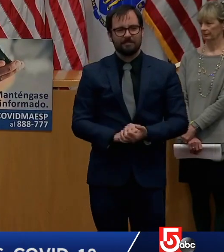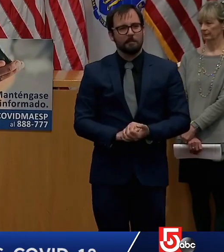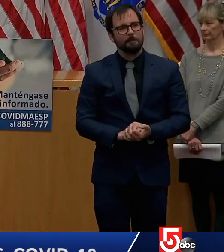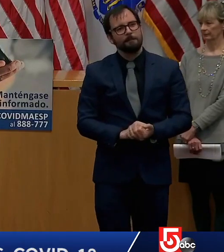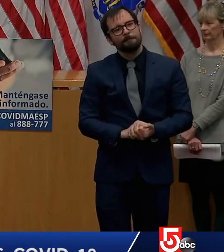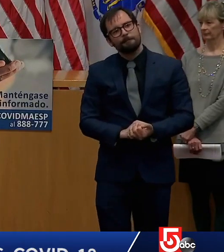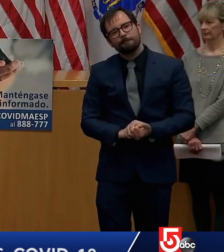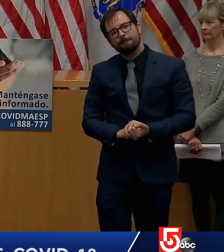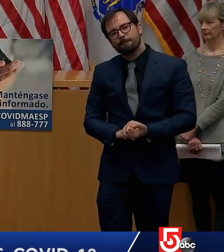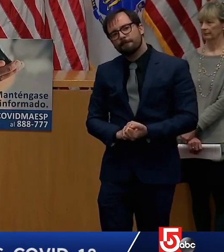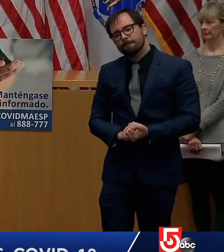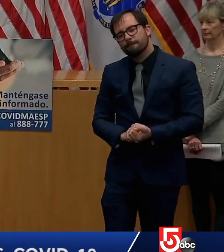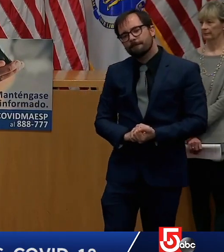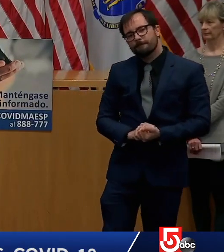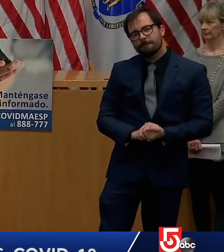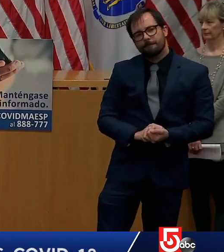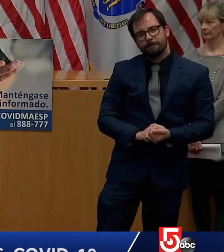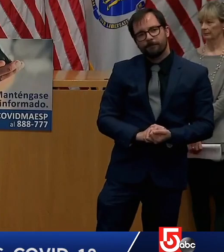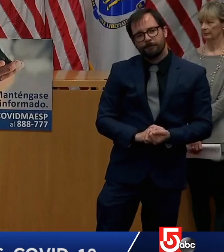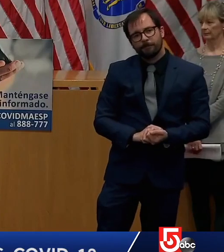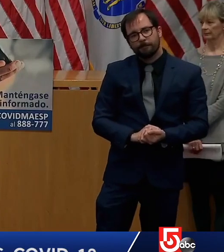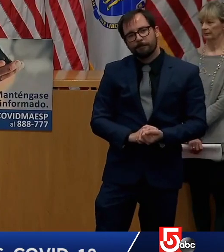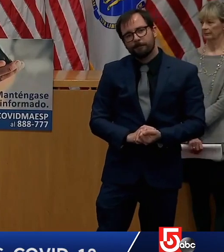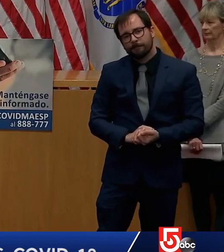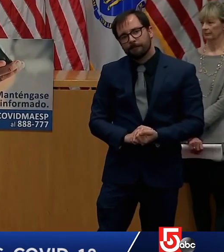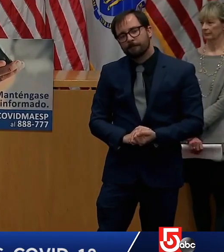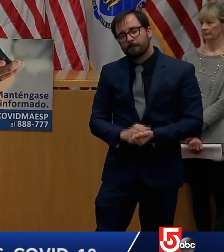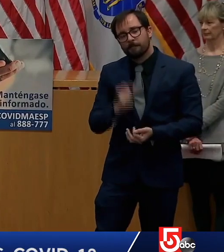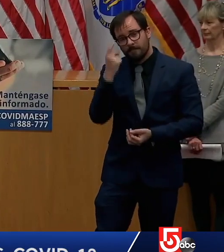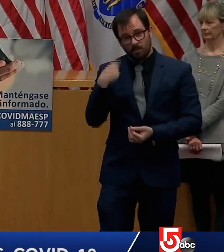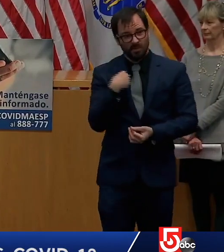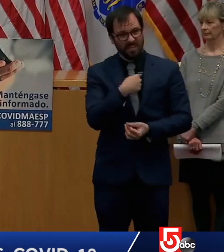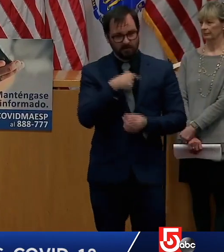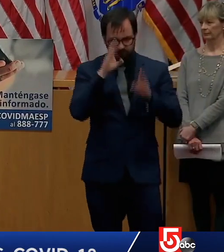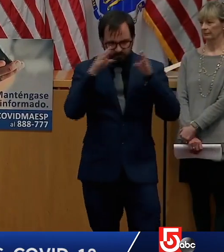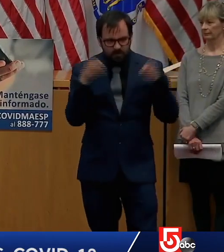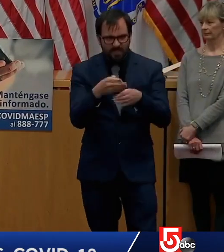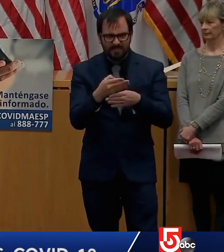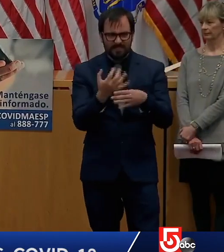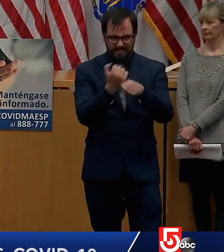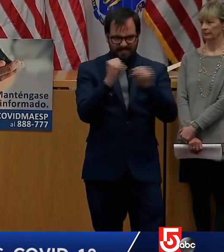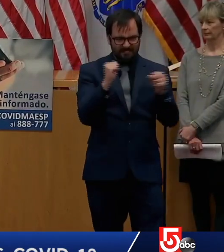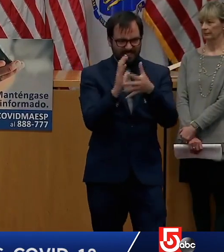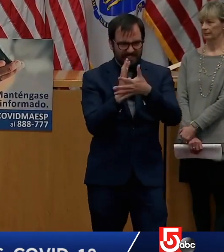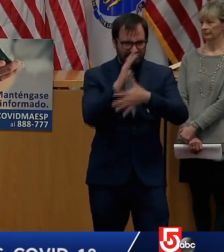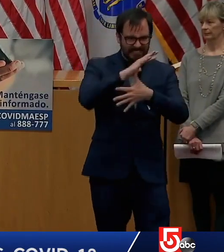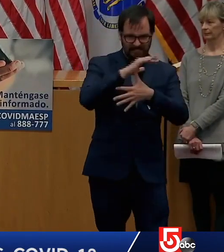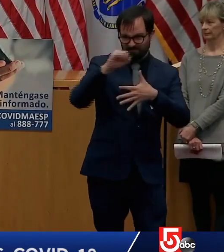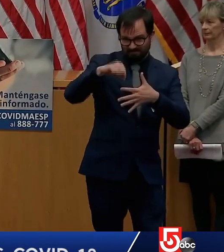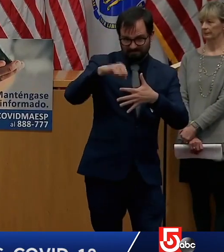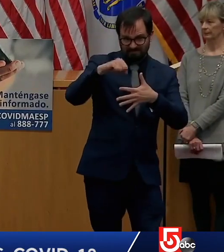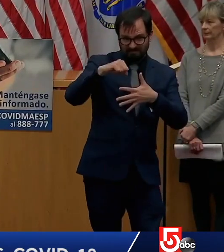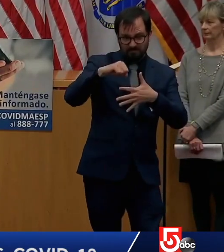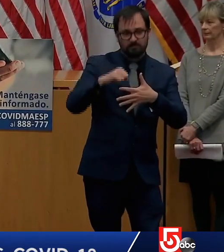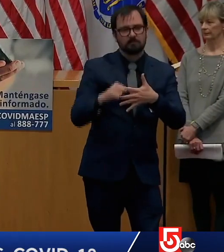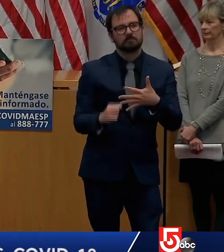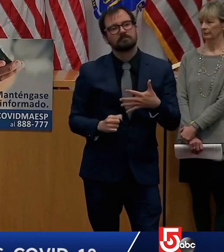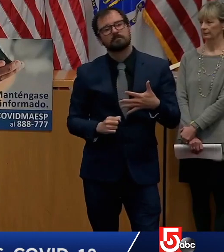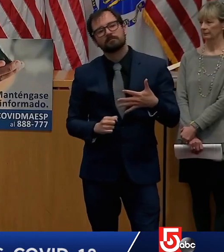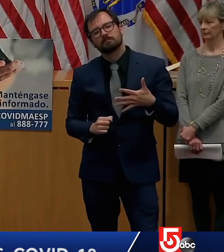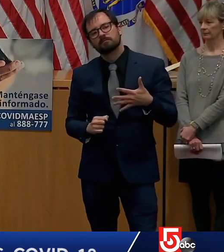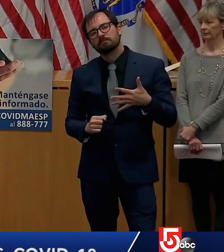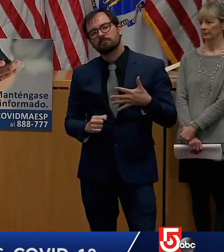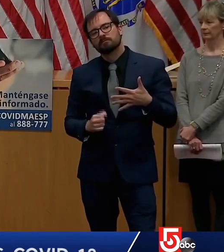health and safety remain the number one priority during all of this i just wanted to to say thank you and also